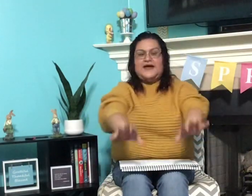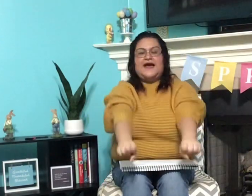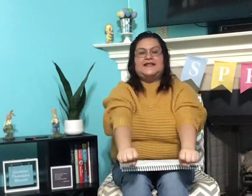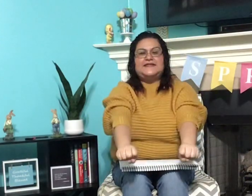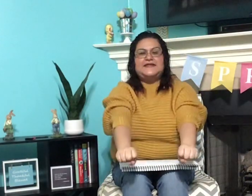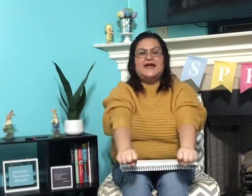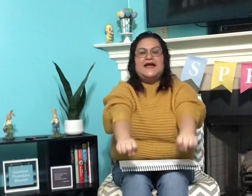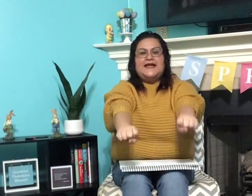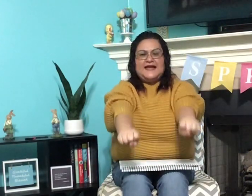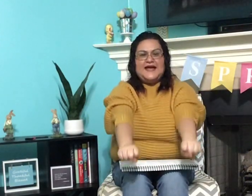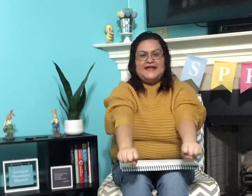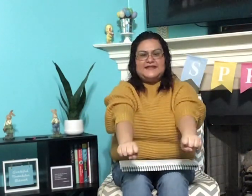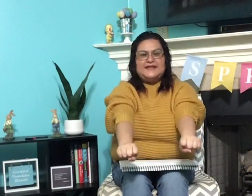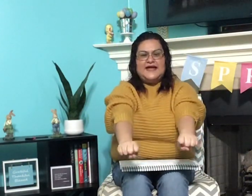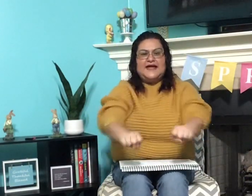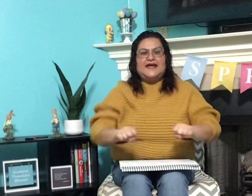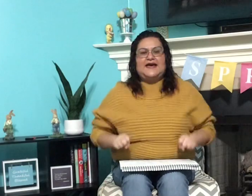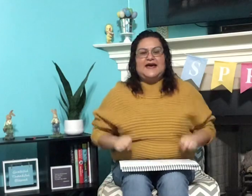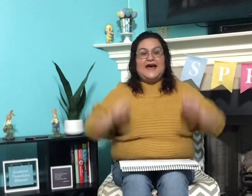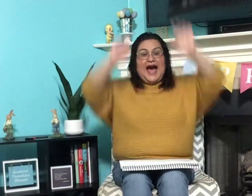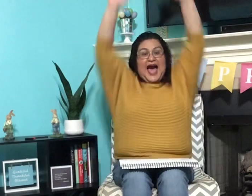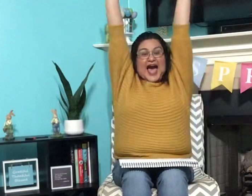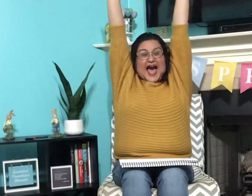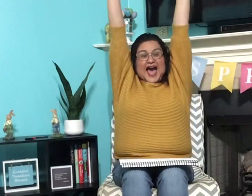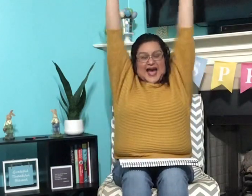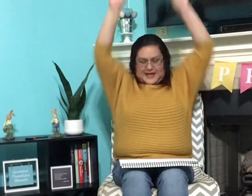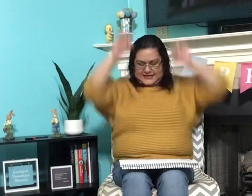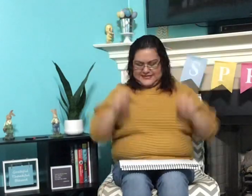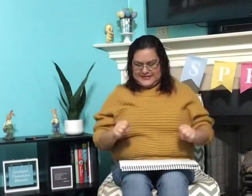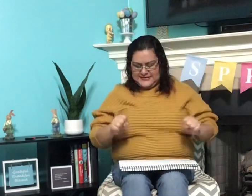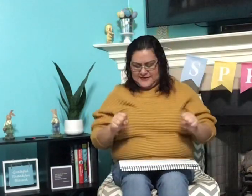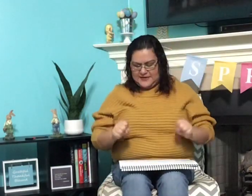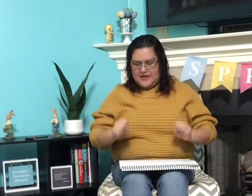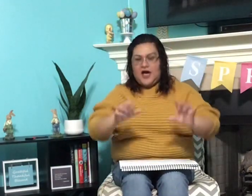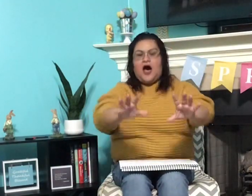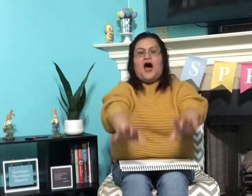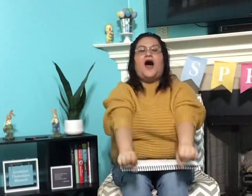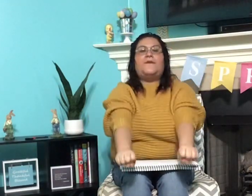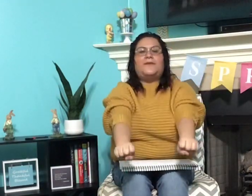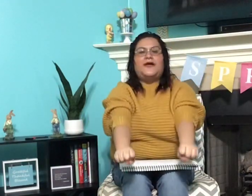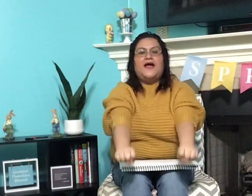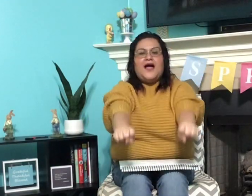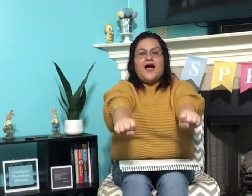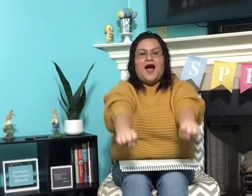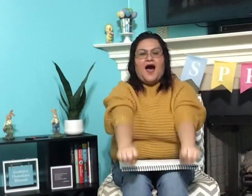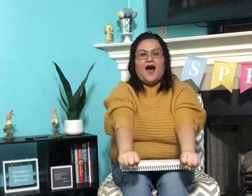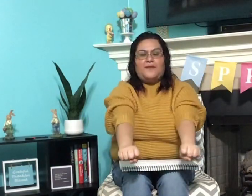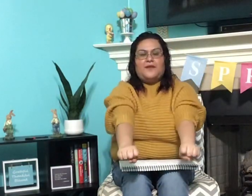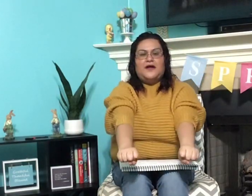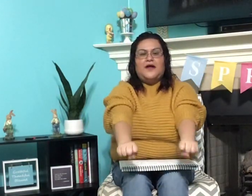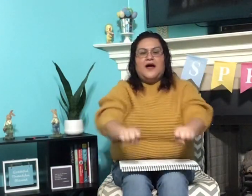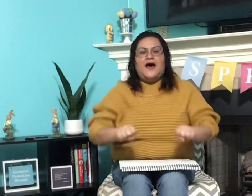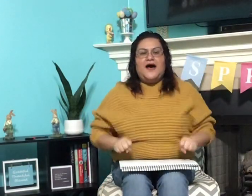cut, cut, cut, ah, t, hop, hop, h,